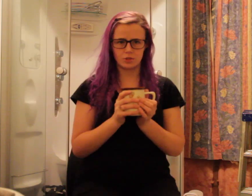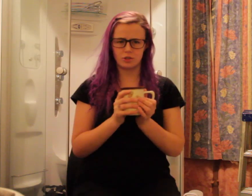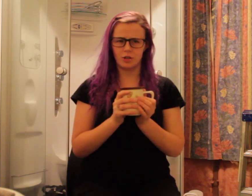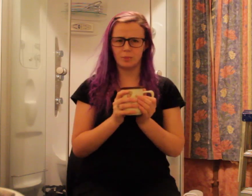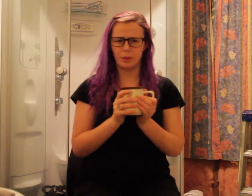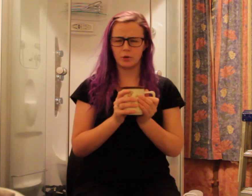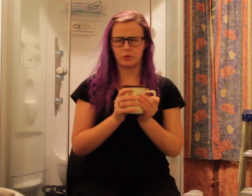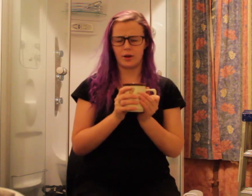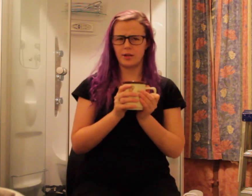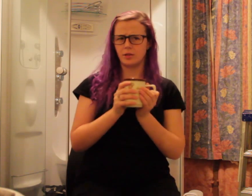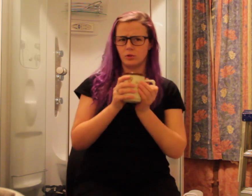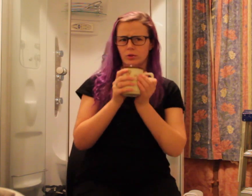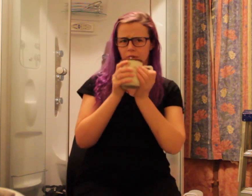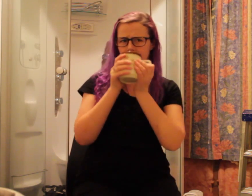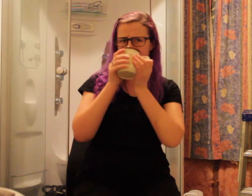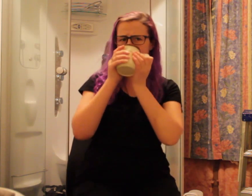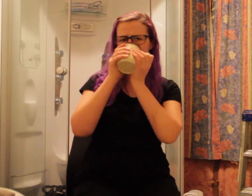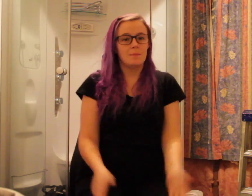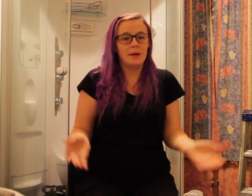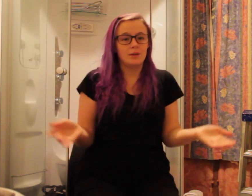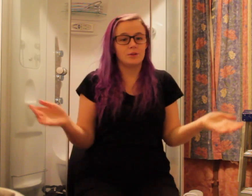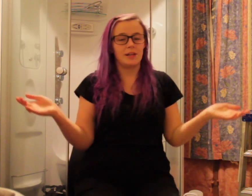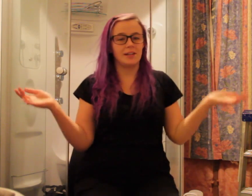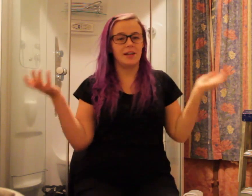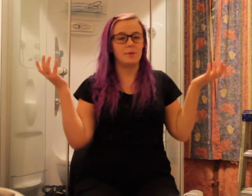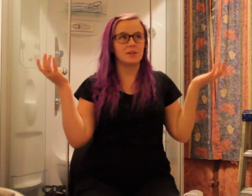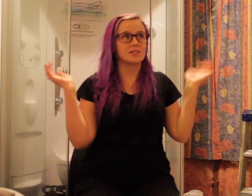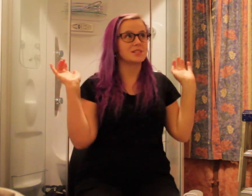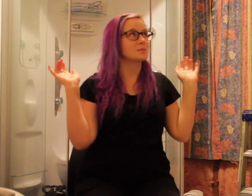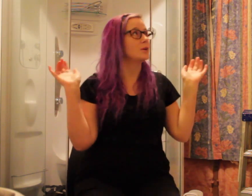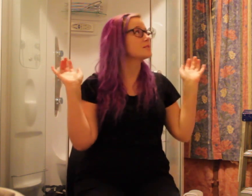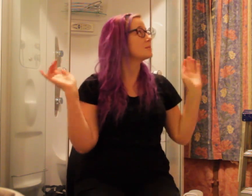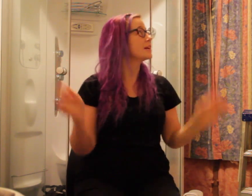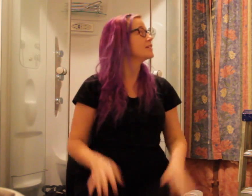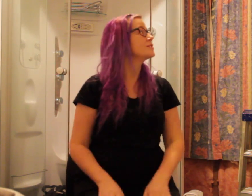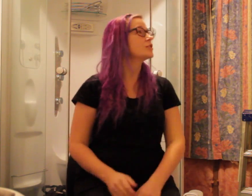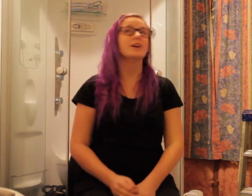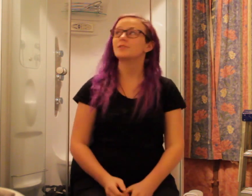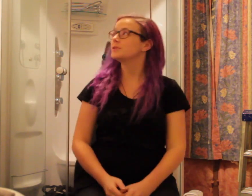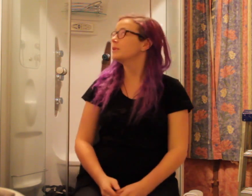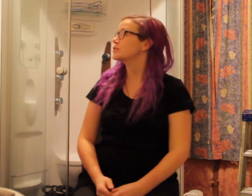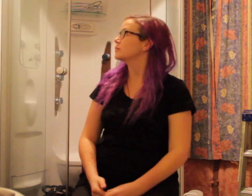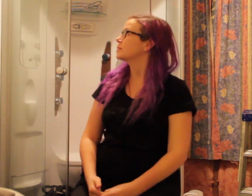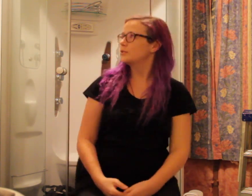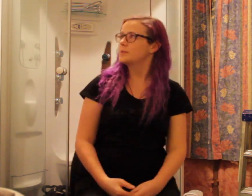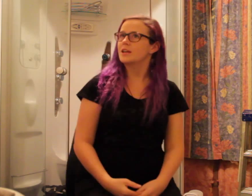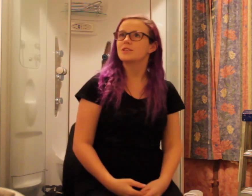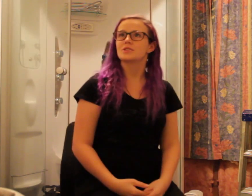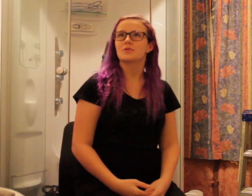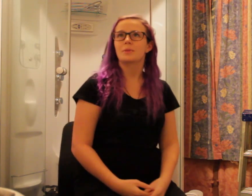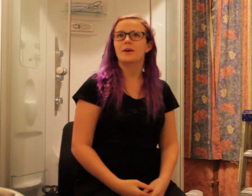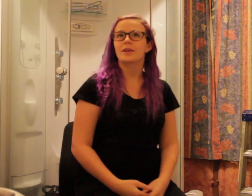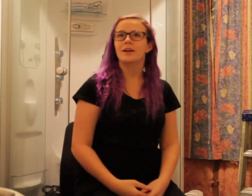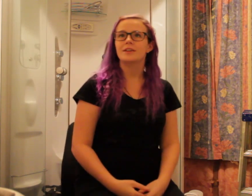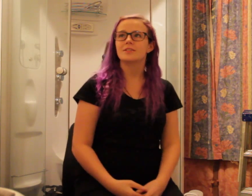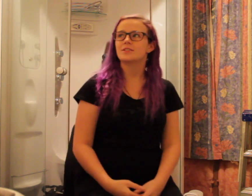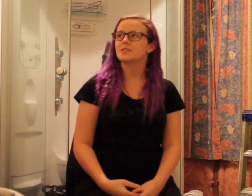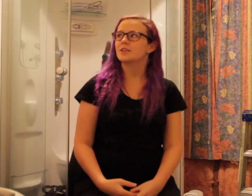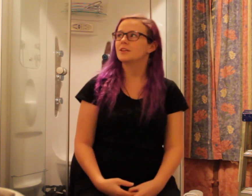Shut up, I'm not crying, you're crying. It may not look like it now but this was my childhood bedroom. From the ages of about eight to